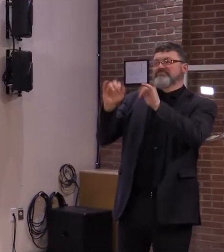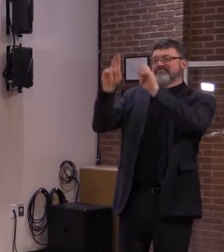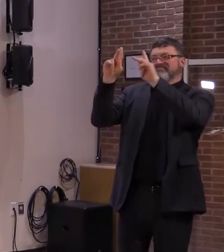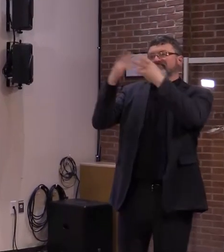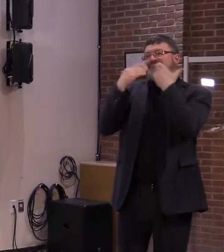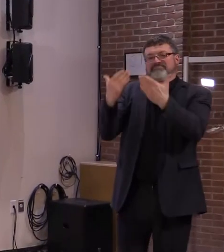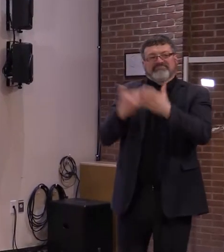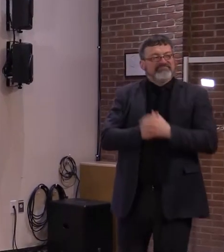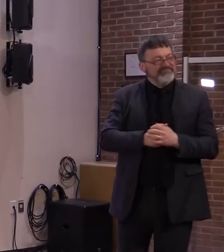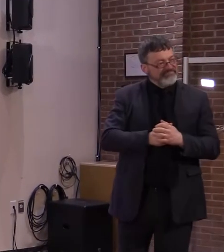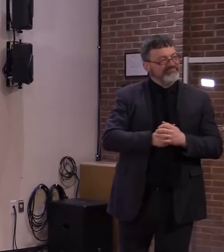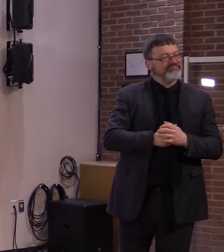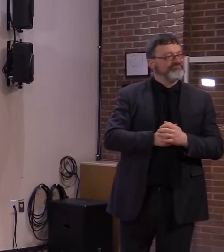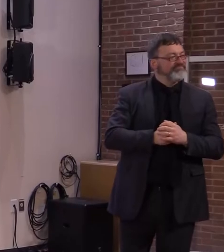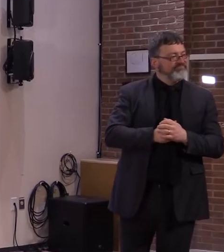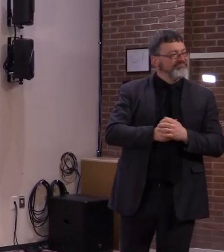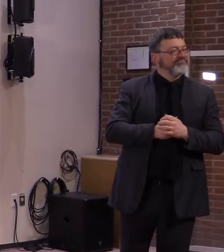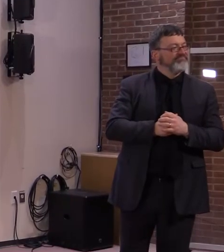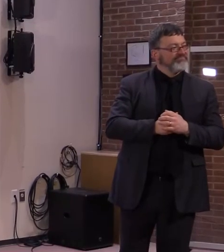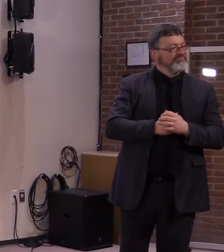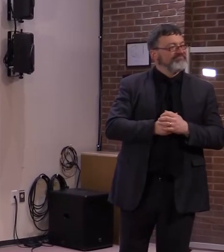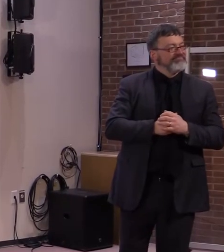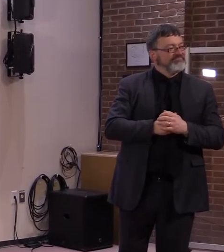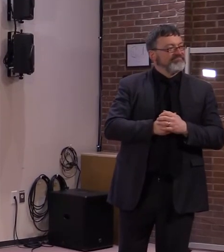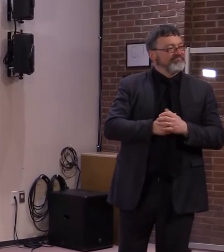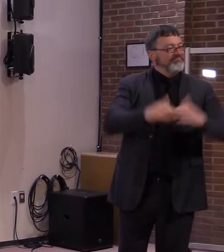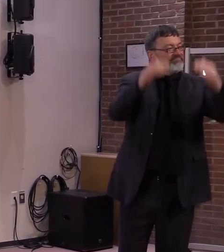Joseph Gresser, Mark Chronicle.